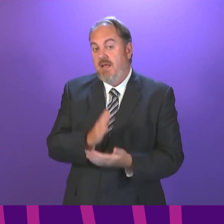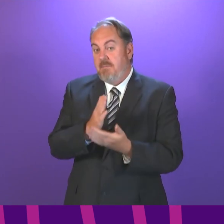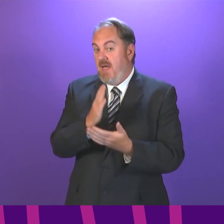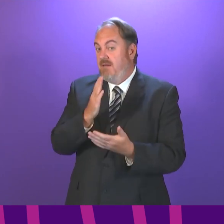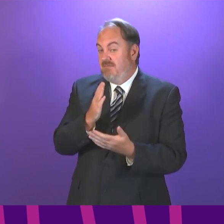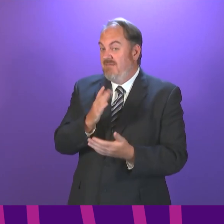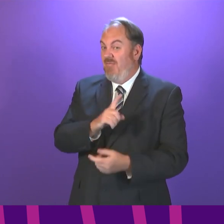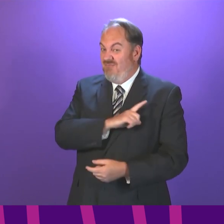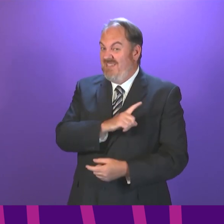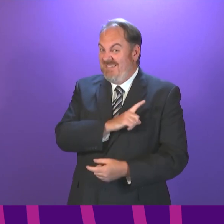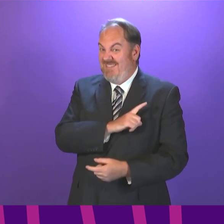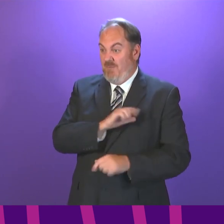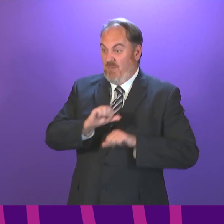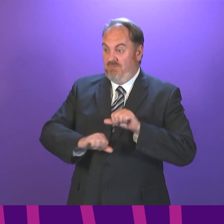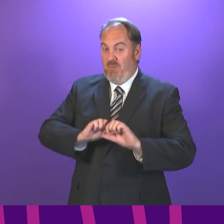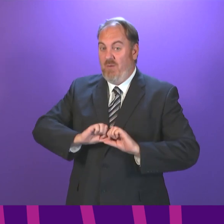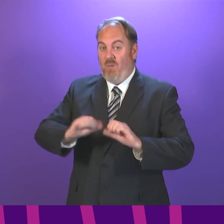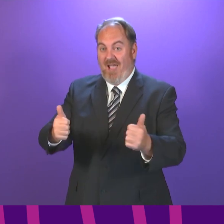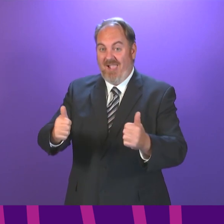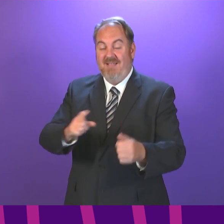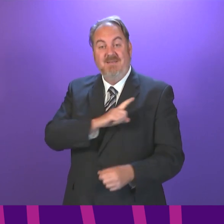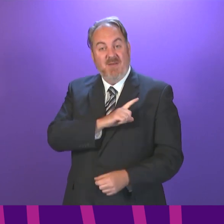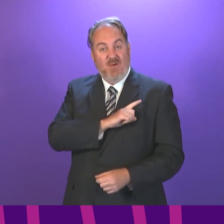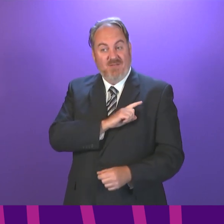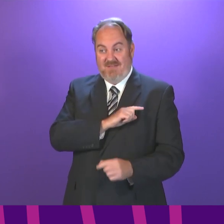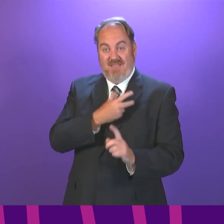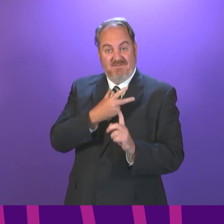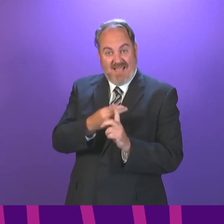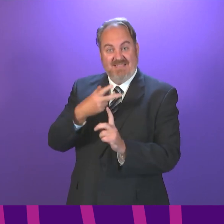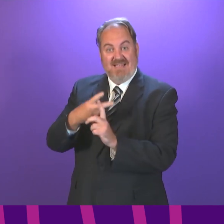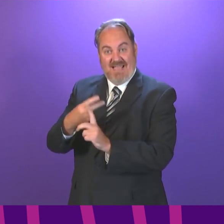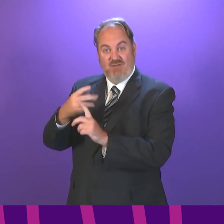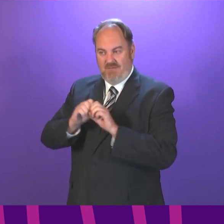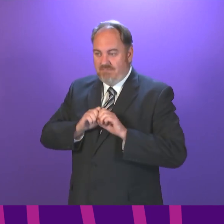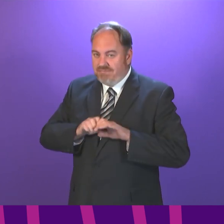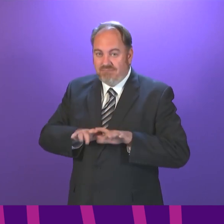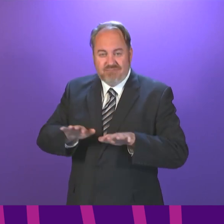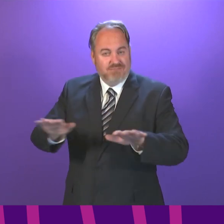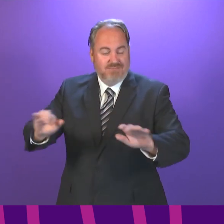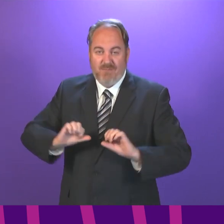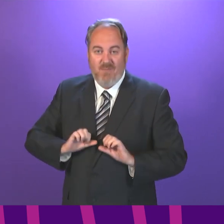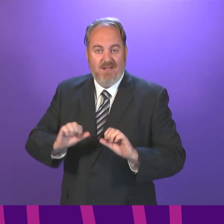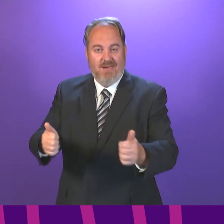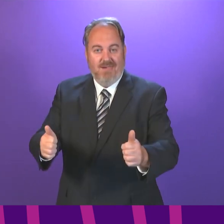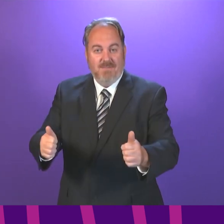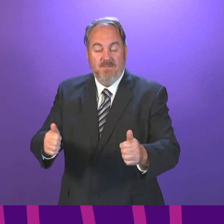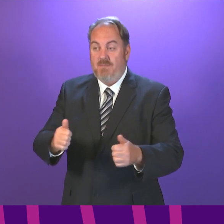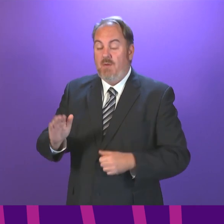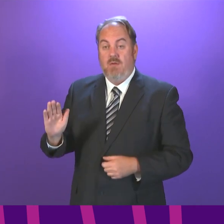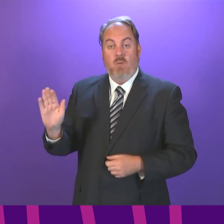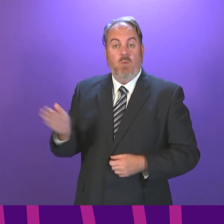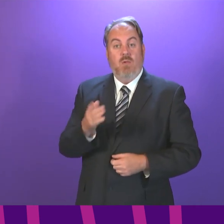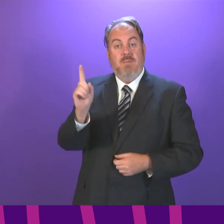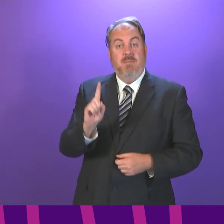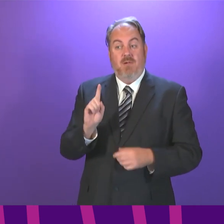vaccination programme. All over 18-year-olds have now had the opportunity to receive at least one dose of the vaccine, and all over